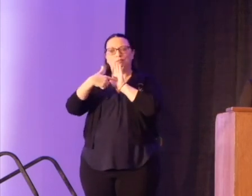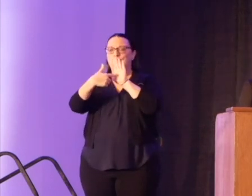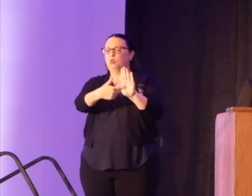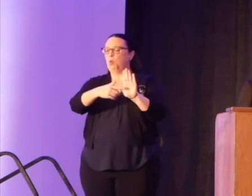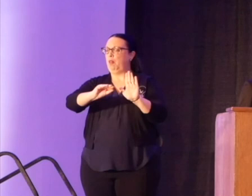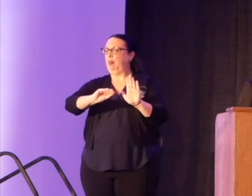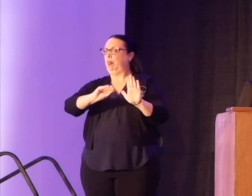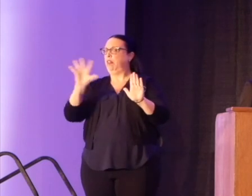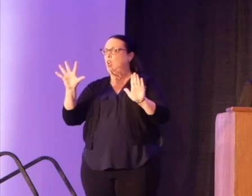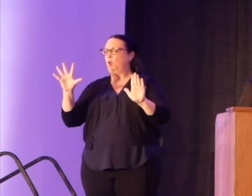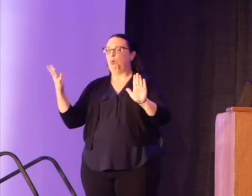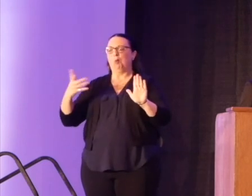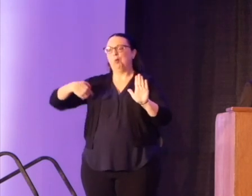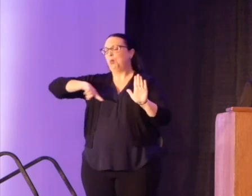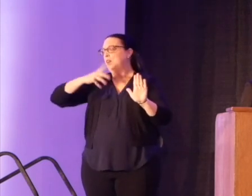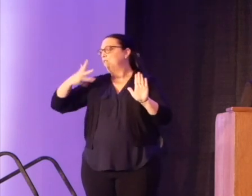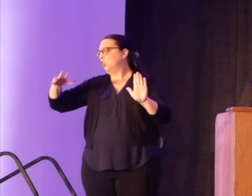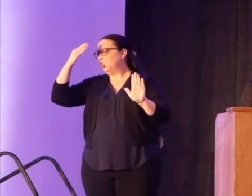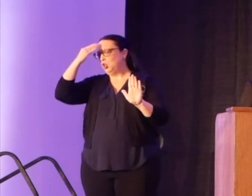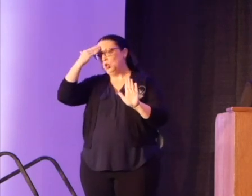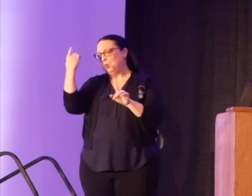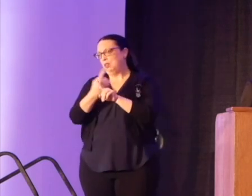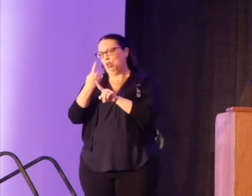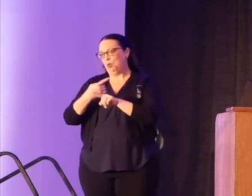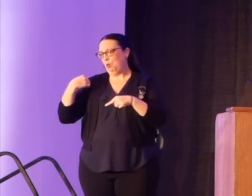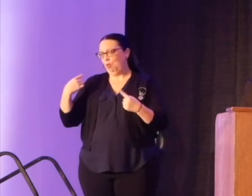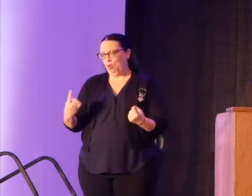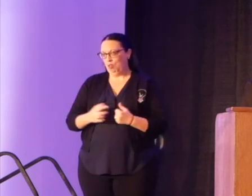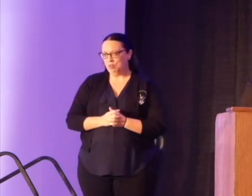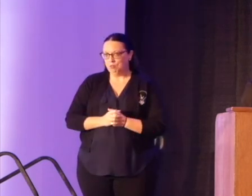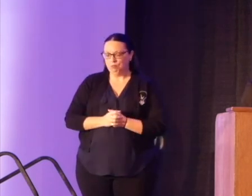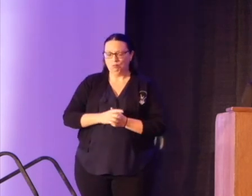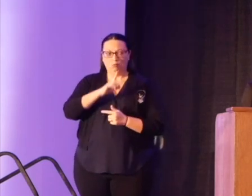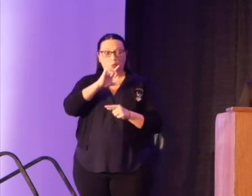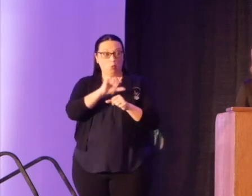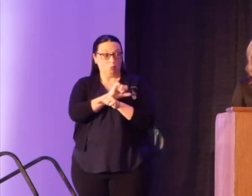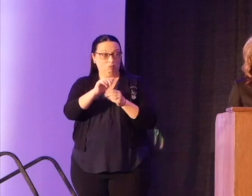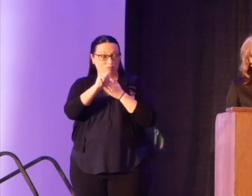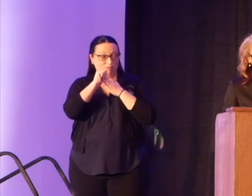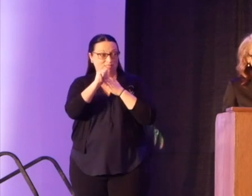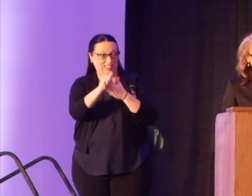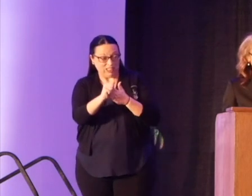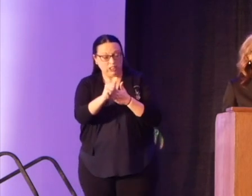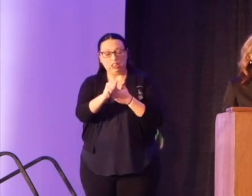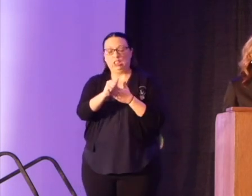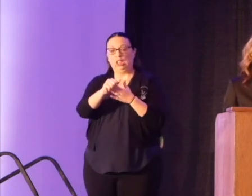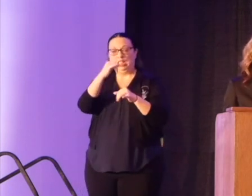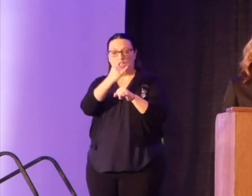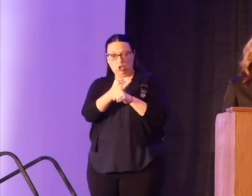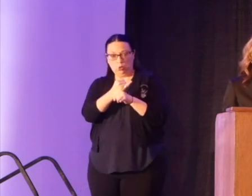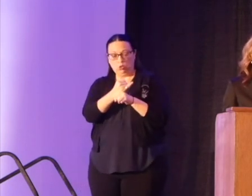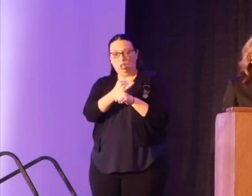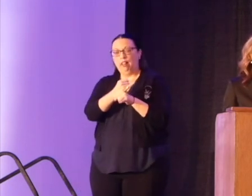that we knew was accurate all along. The realities of leading an institution that primarily serves